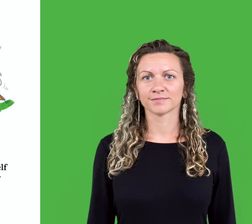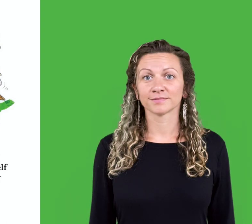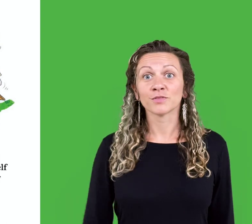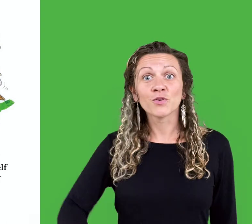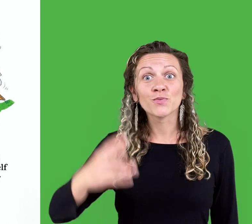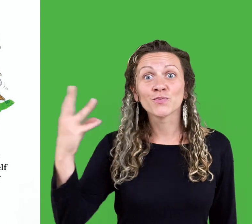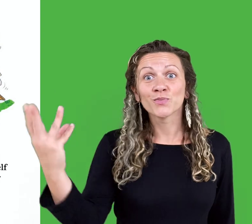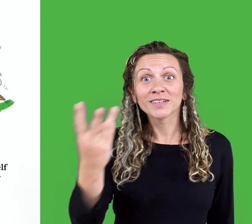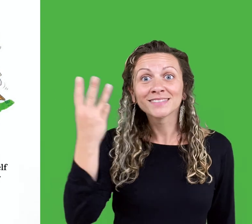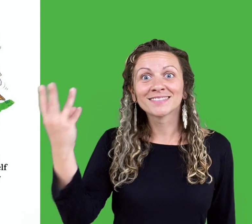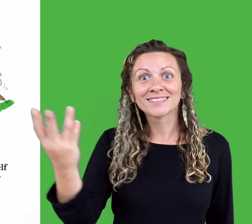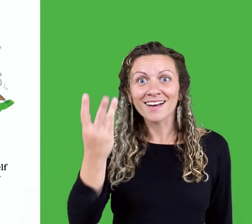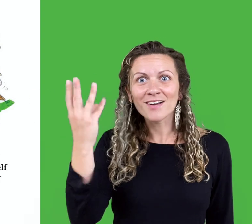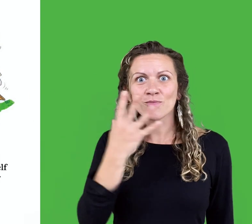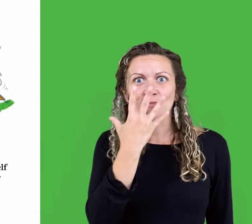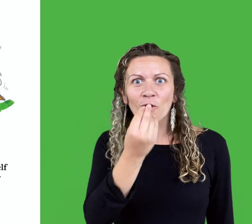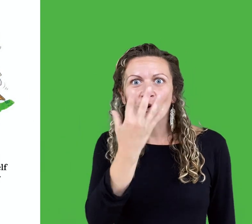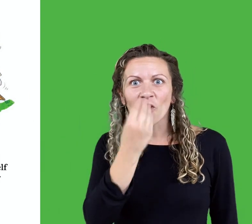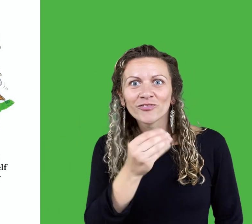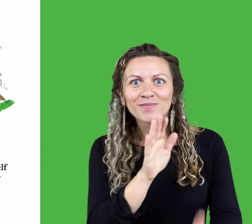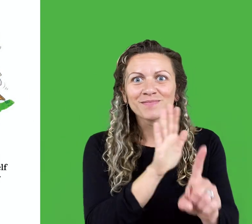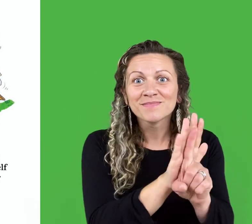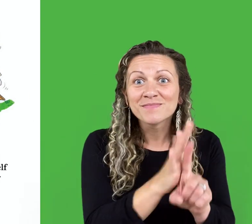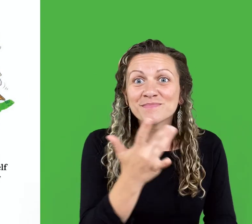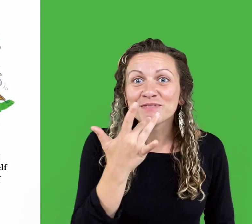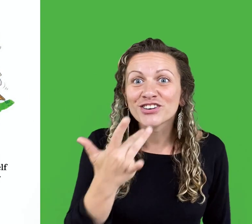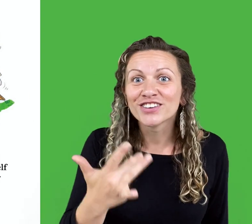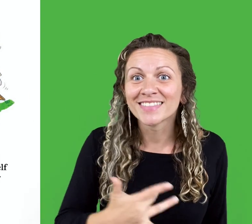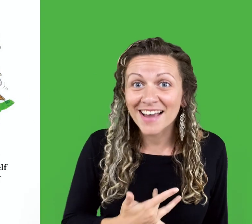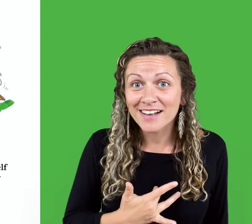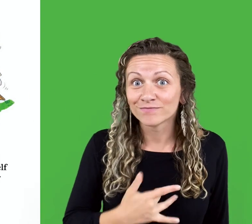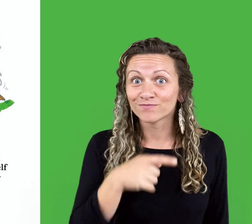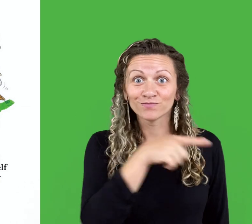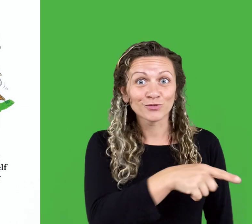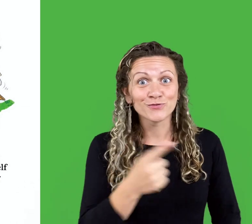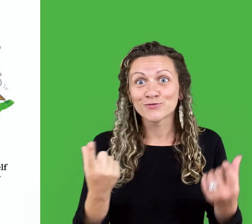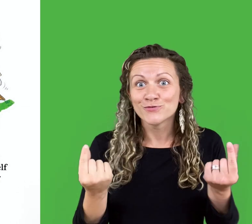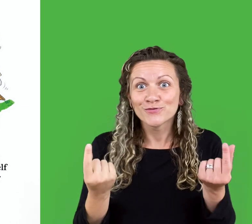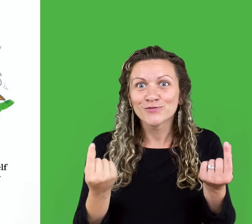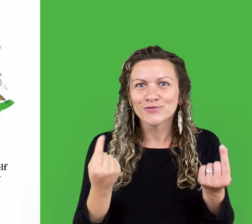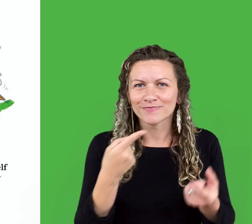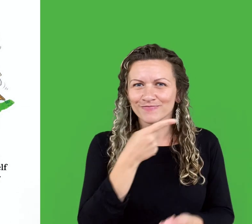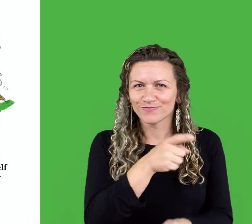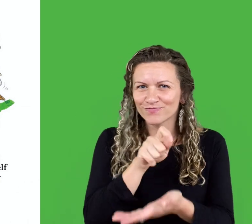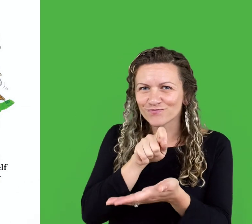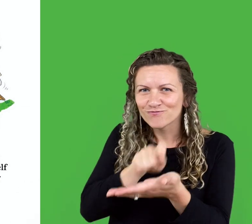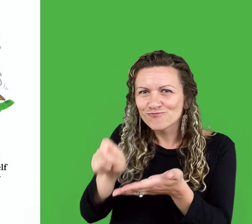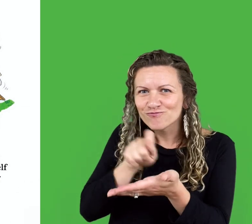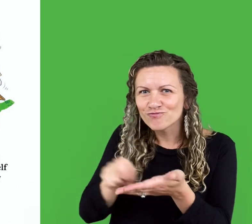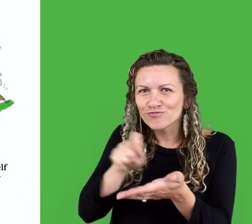On Wednesday, it was the wolf's birthday. He sent himself a card